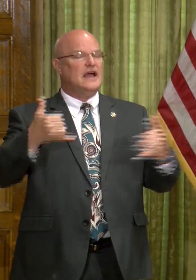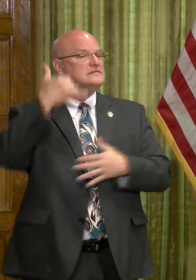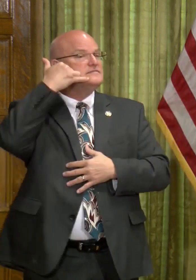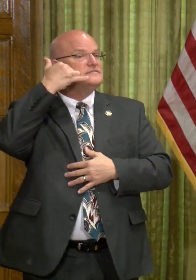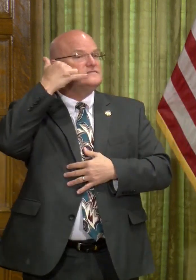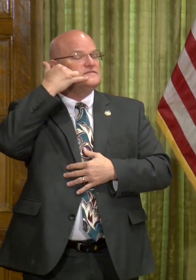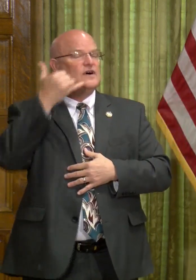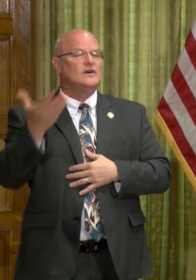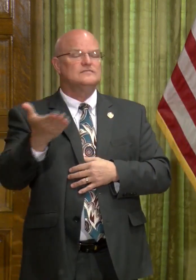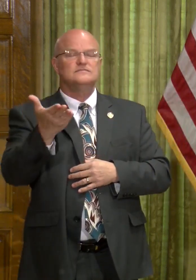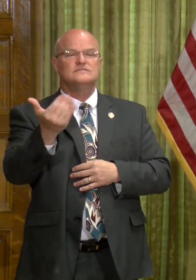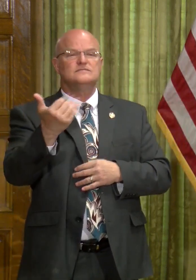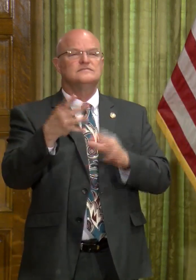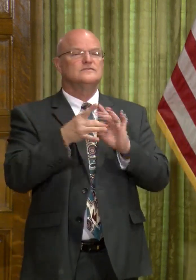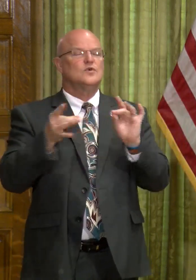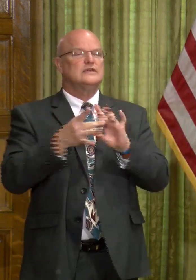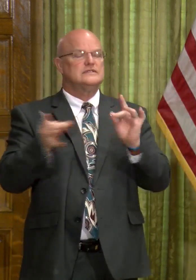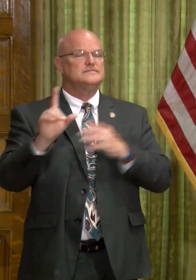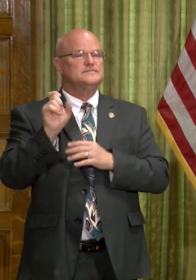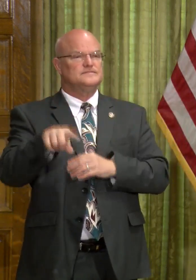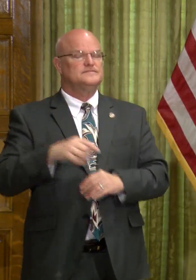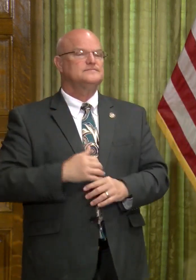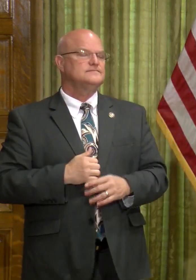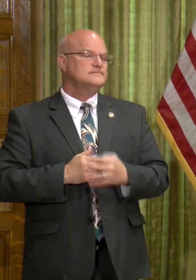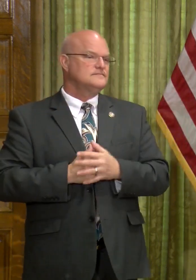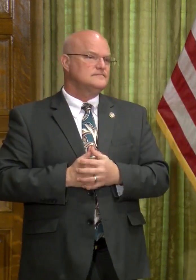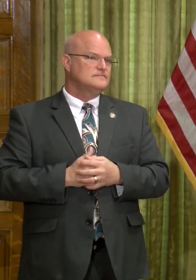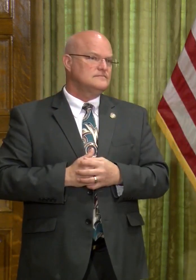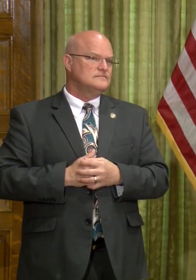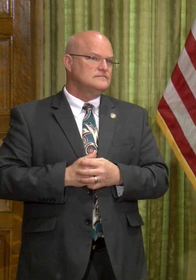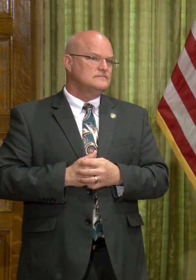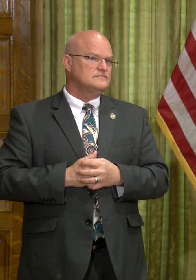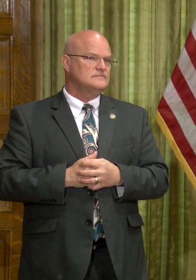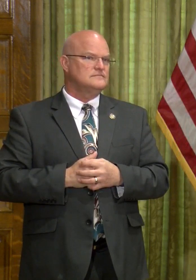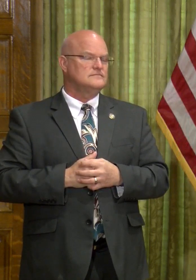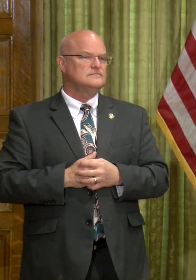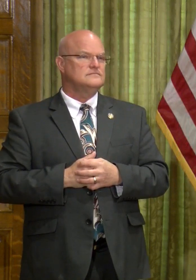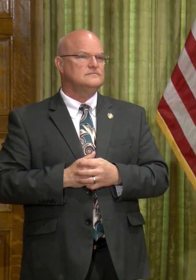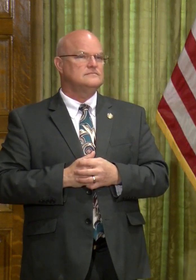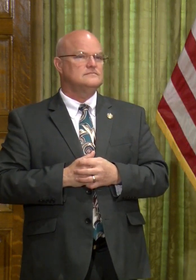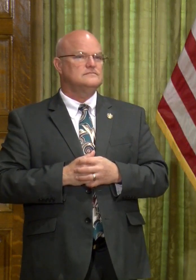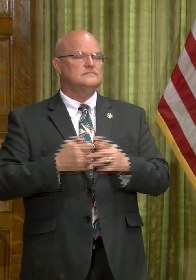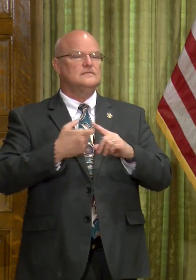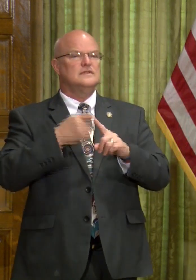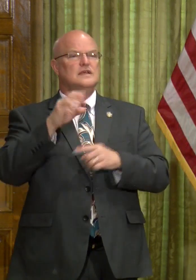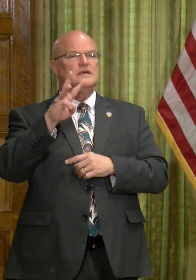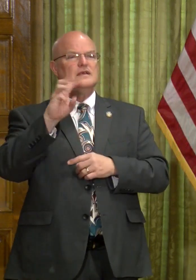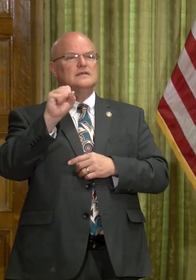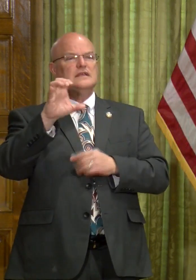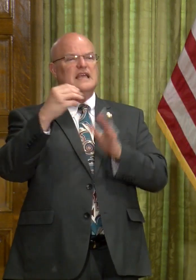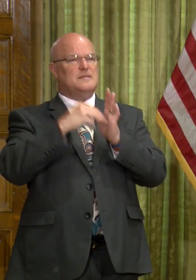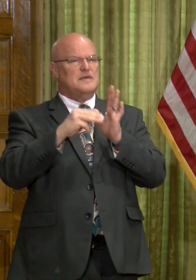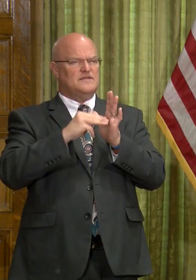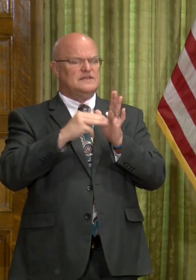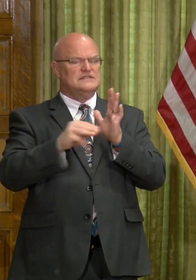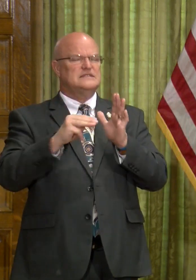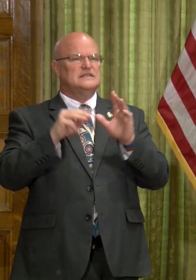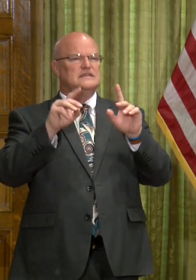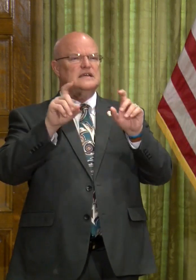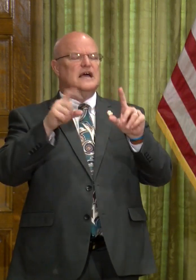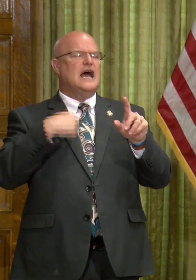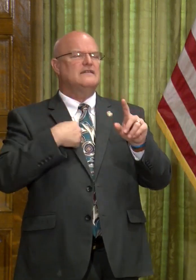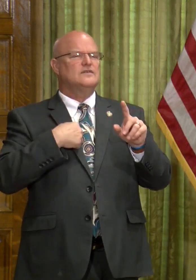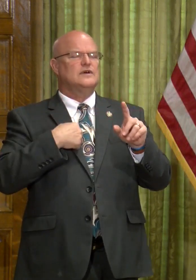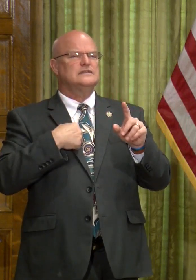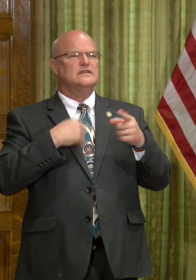go remotely. Please, uh, go ahead and give your question. Sure. This is, uh, Jessica Jogluis from WMC in Memphis. I have a couple questions.